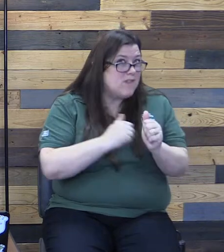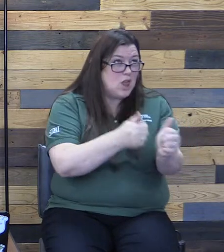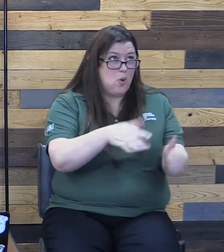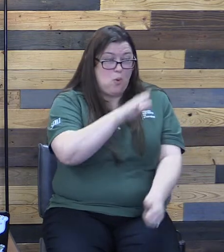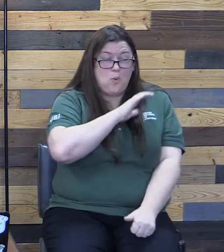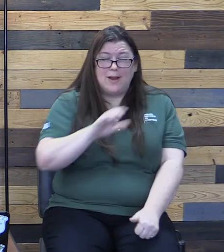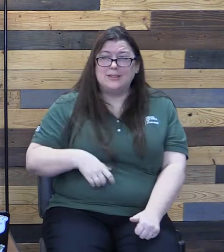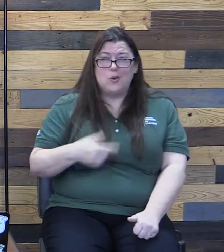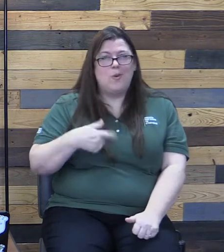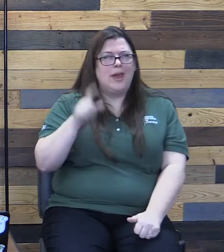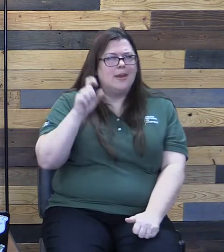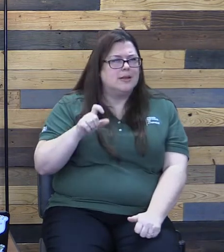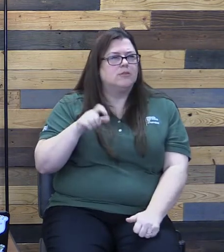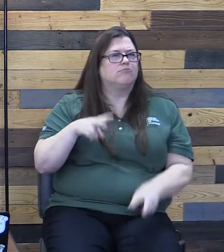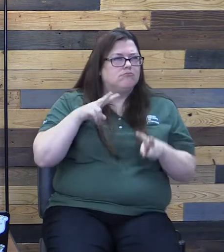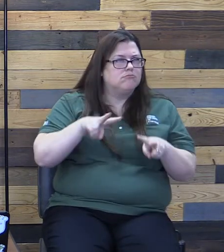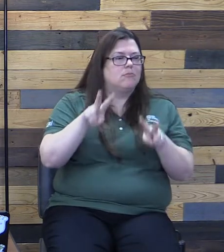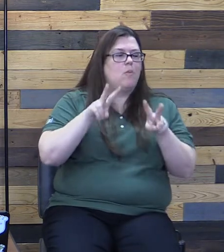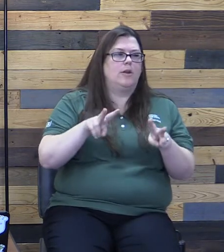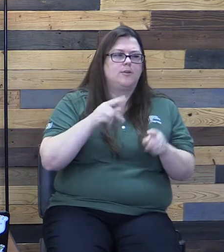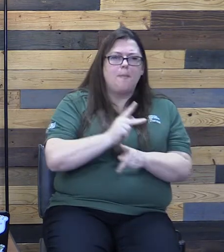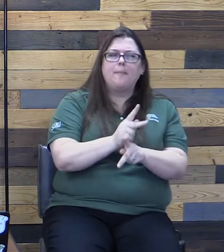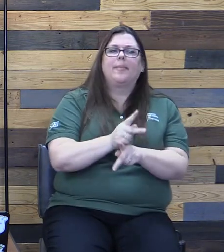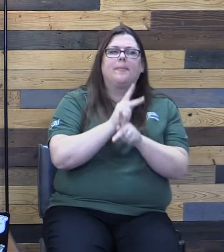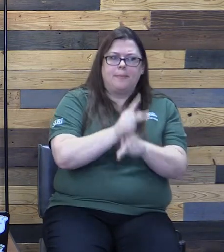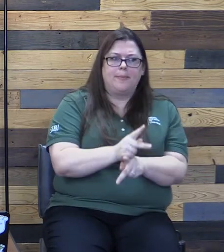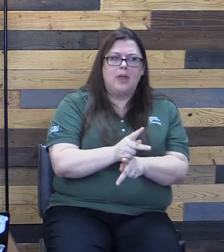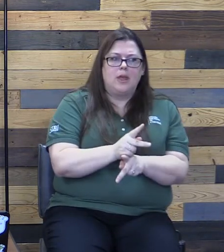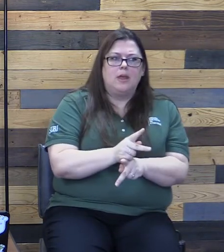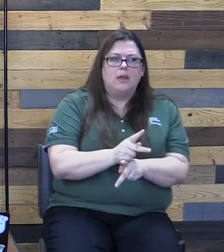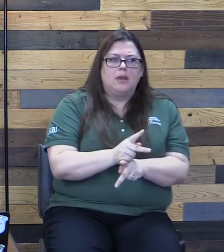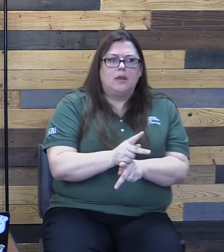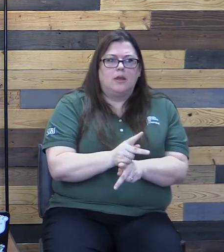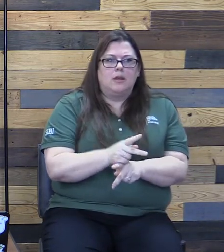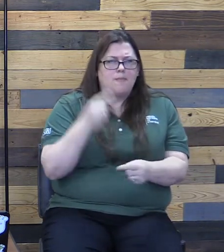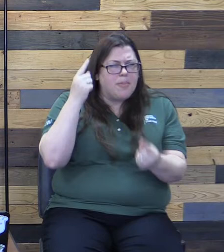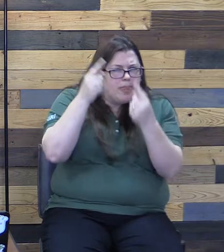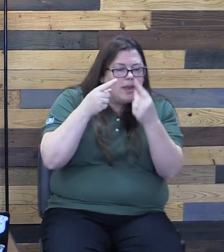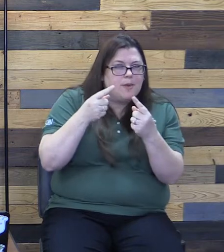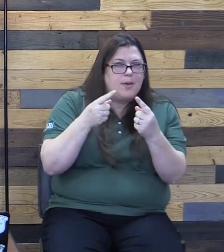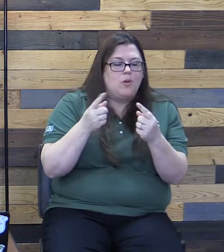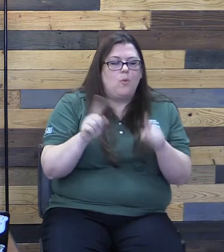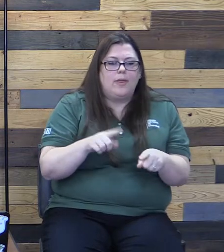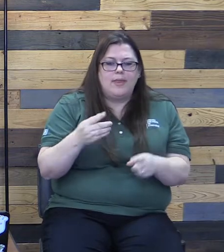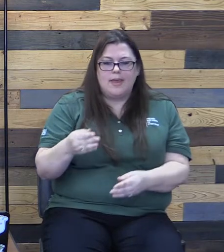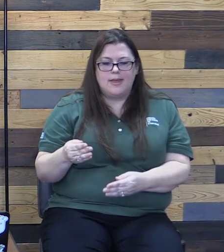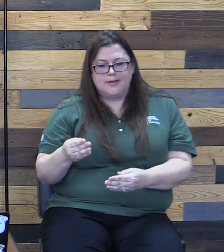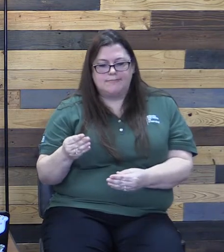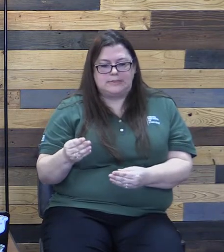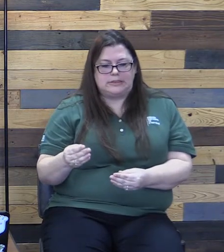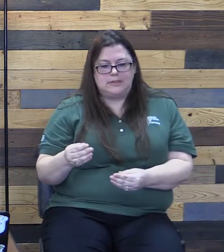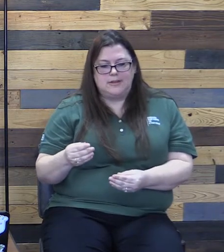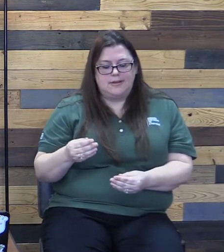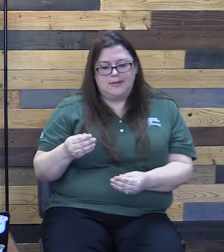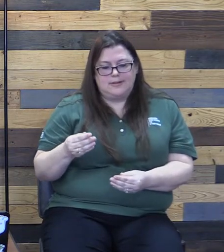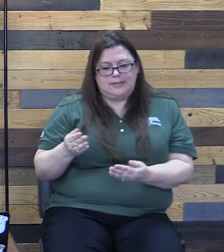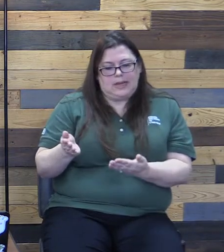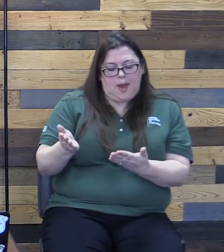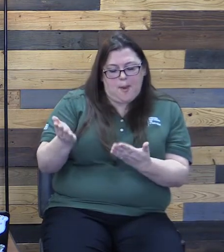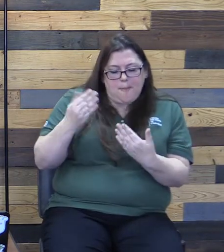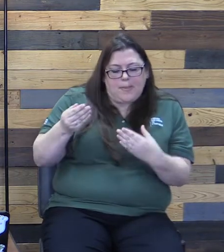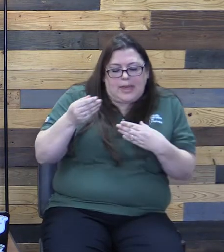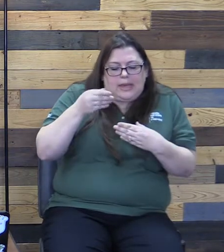we should keep an eye out for these things, and we should be conscious when they start to creep in. It requires our attention.